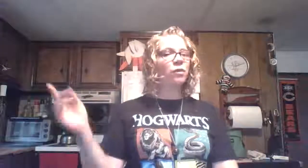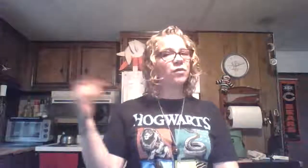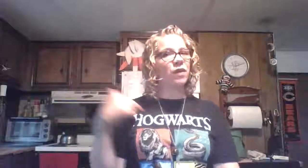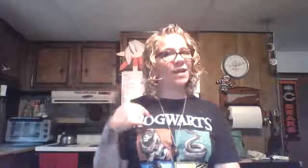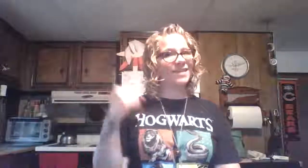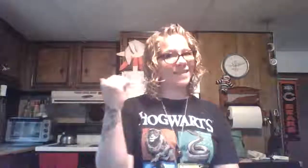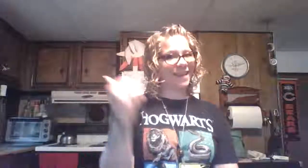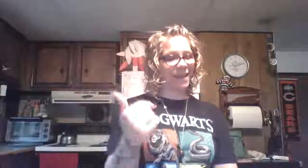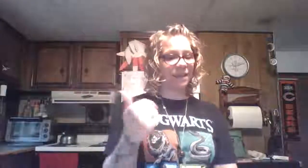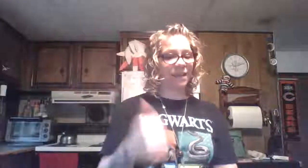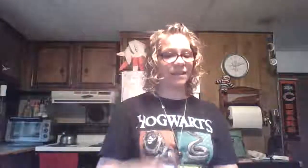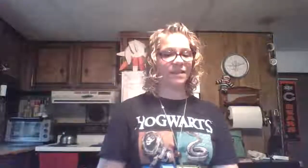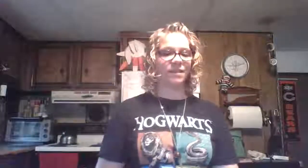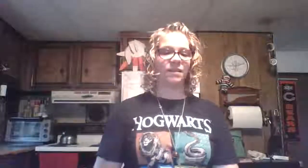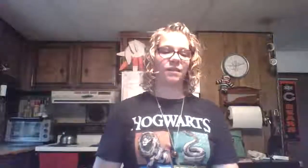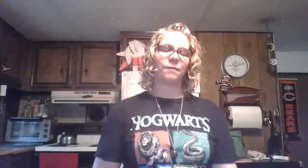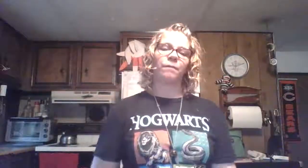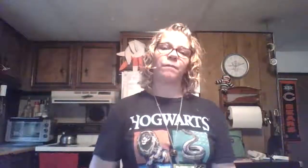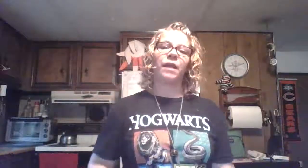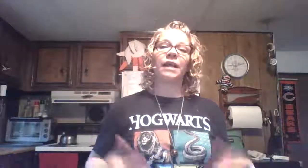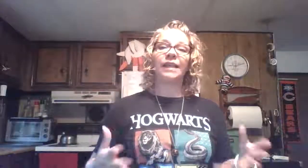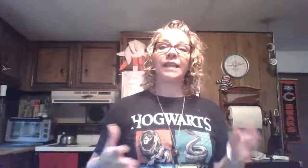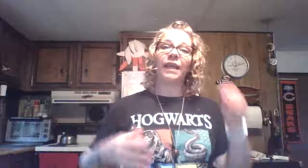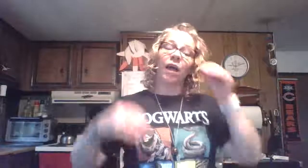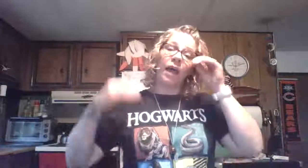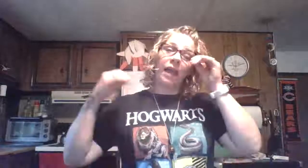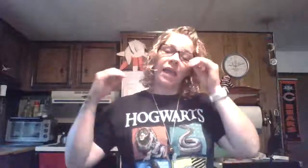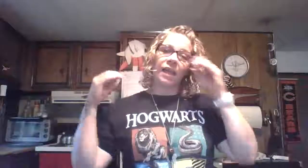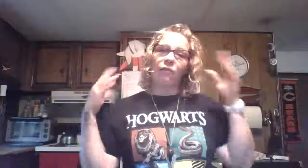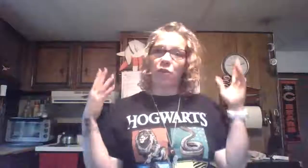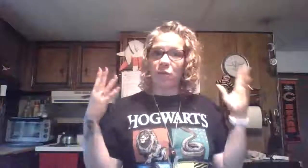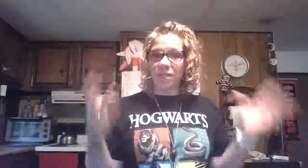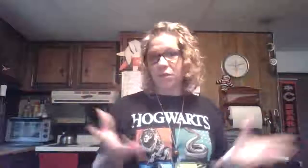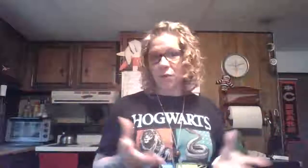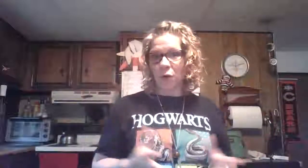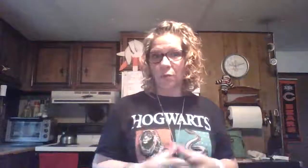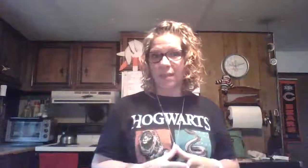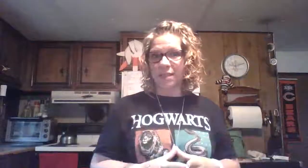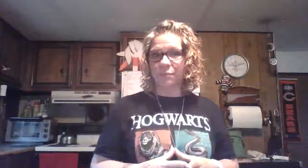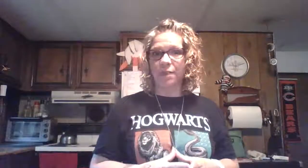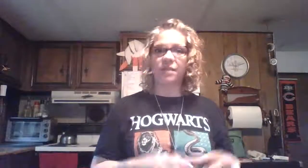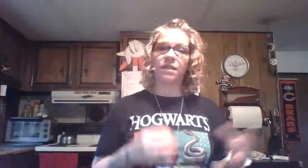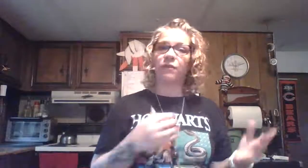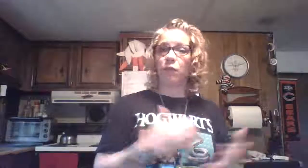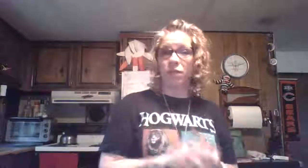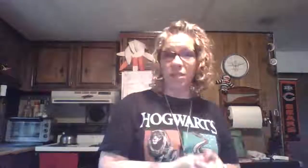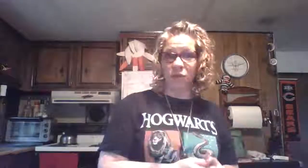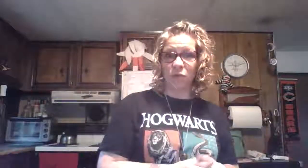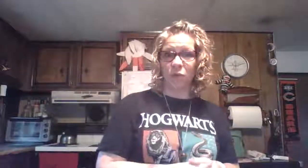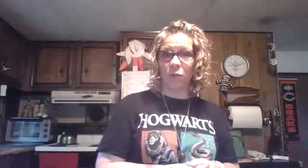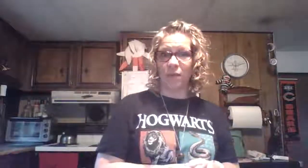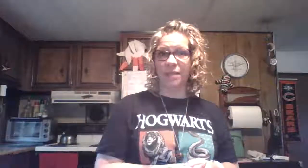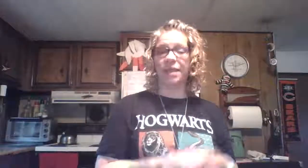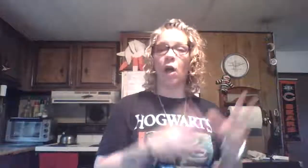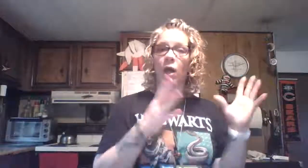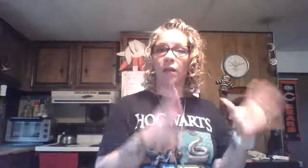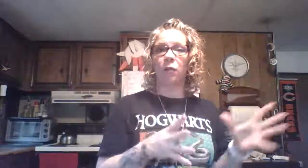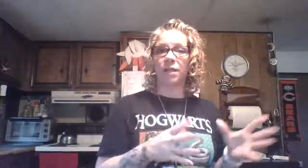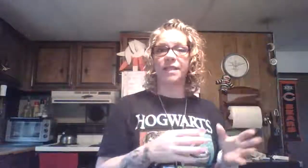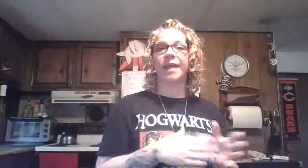works for us and the kids. Cleaning. If you didn't do the home blessing blitz and if you didn't do the home blessing all on one day,